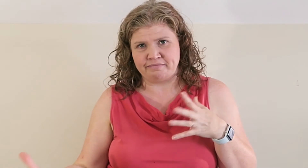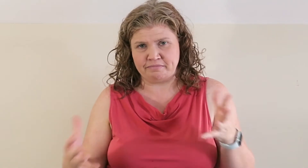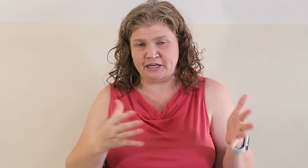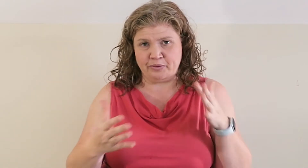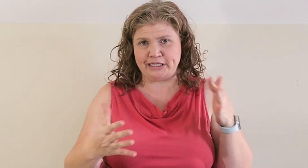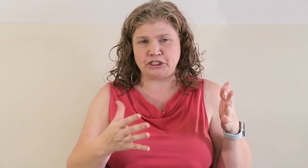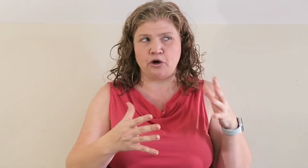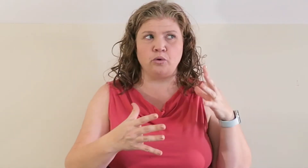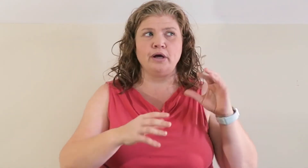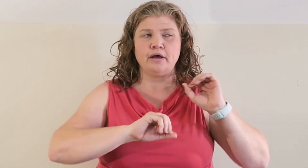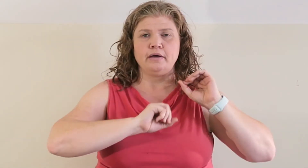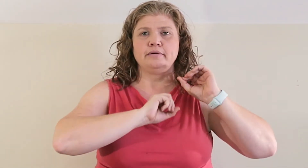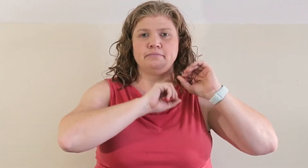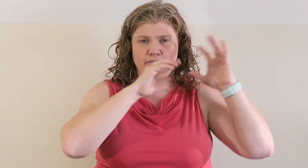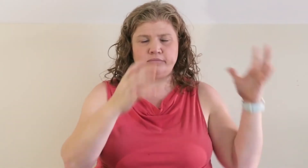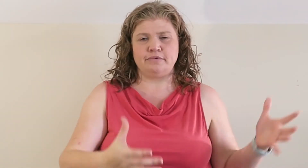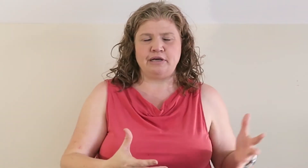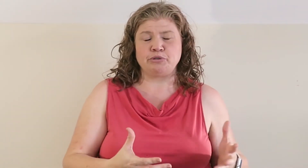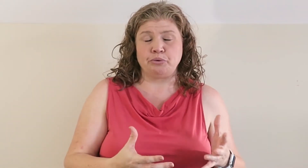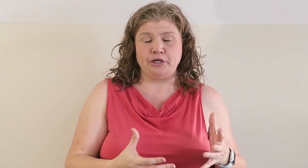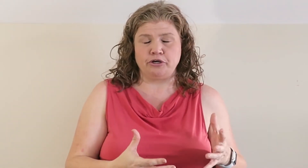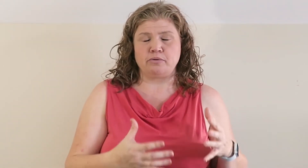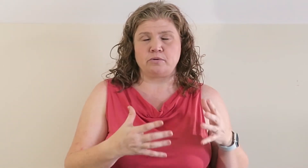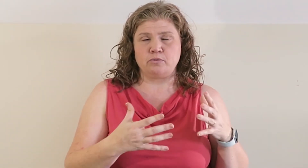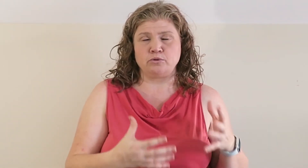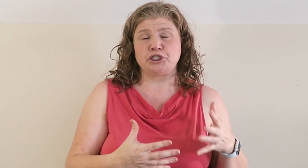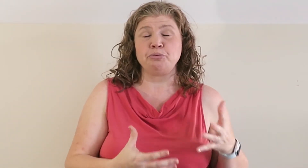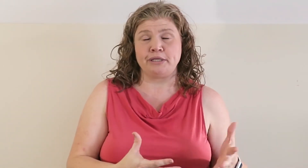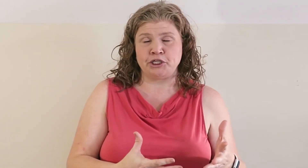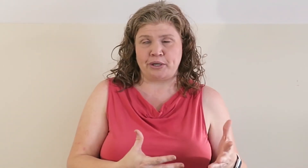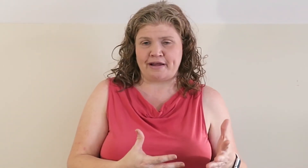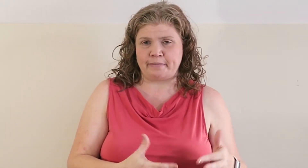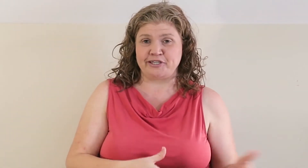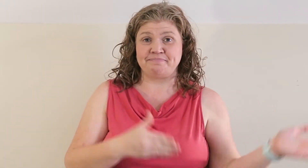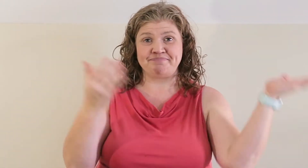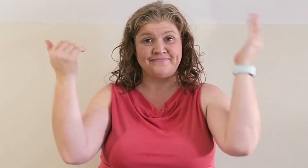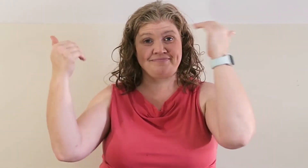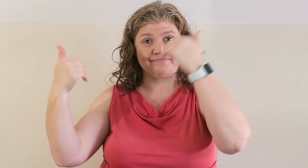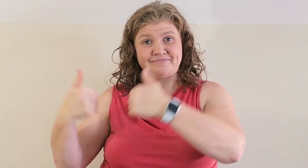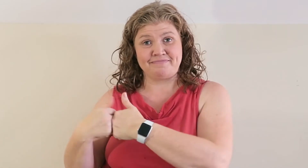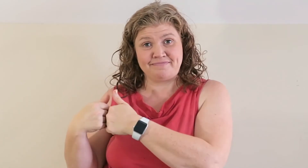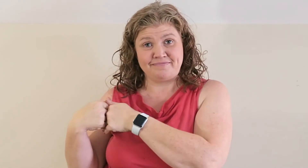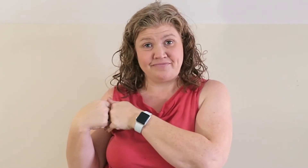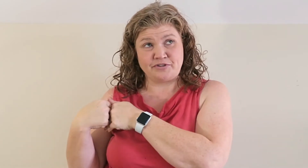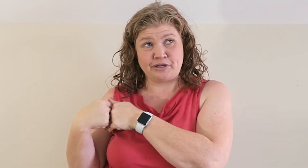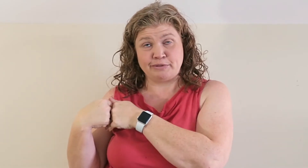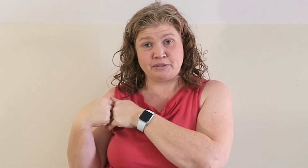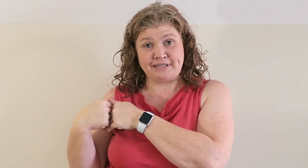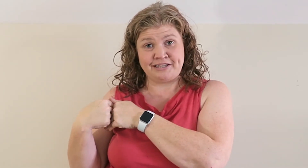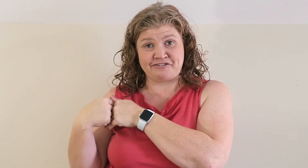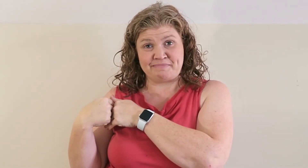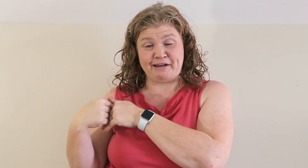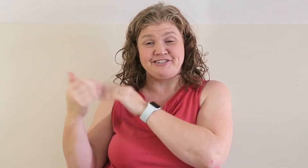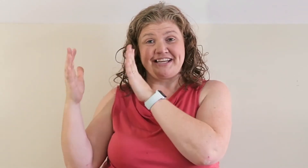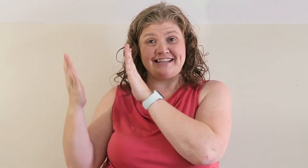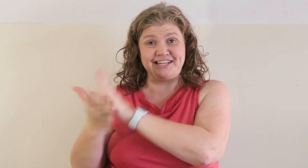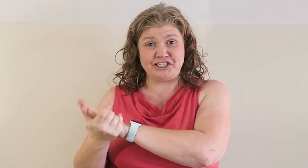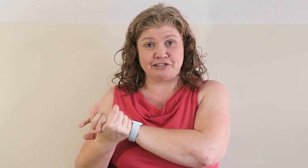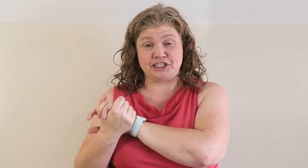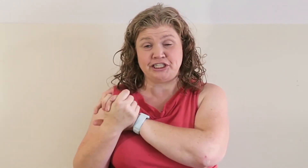anyway. So it was a really, she really enjoyed that option. So that was 10th career biology. This year, she